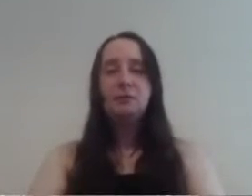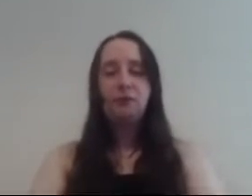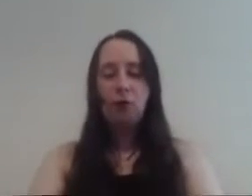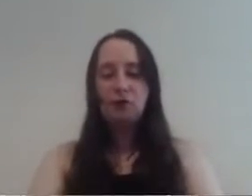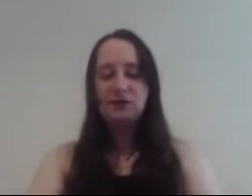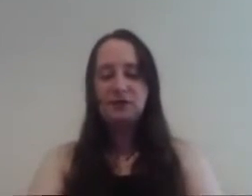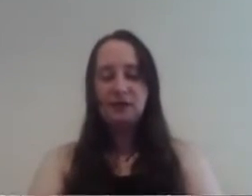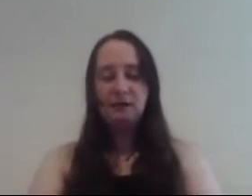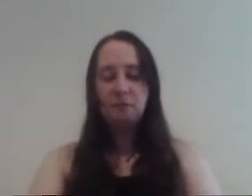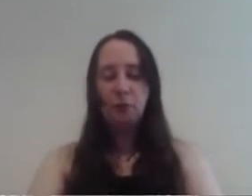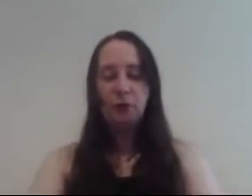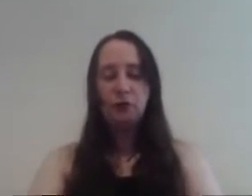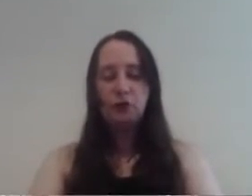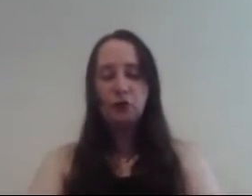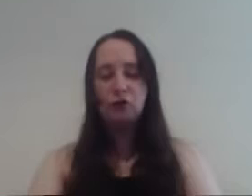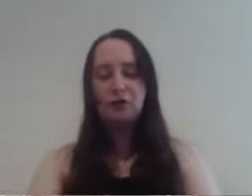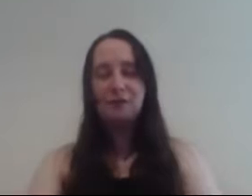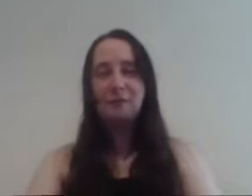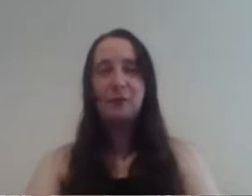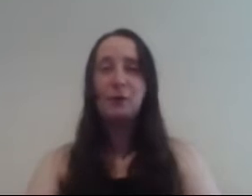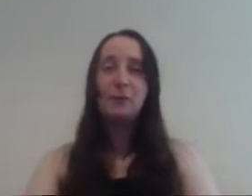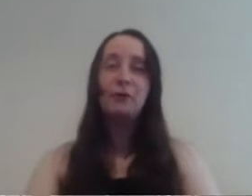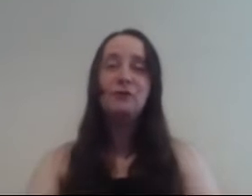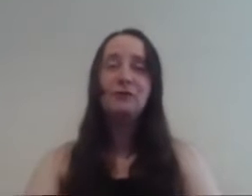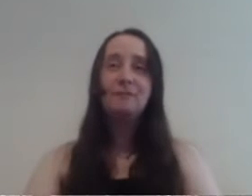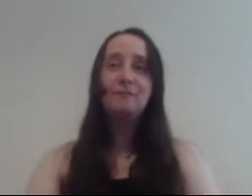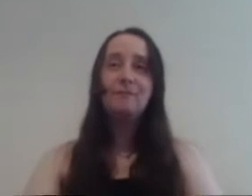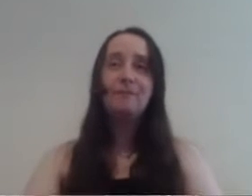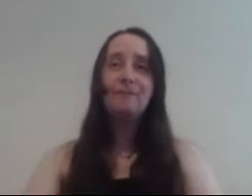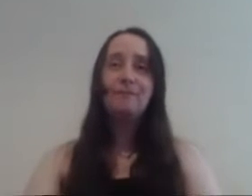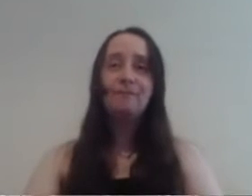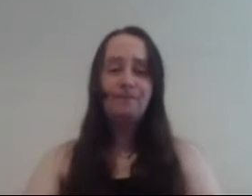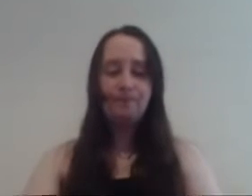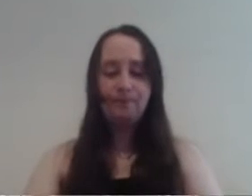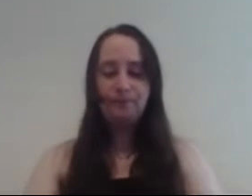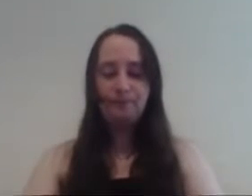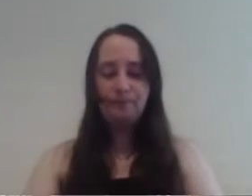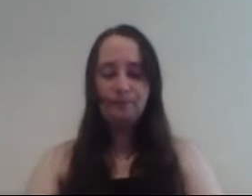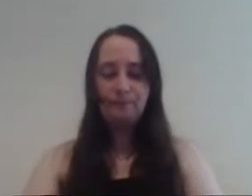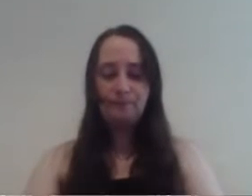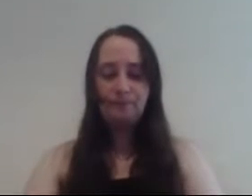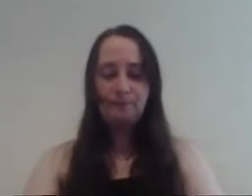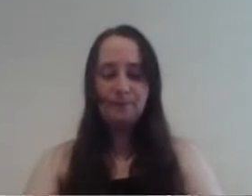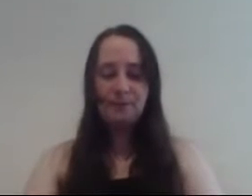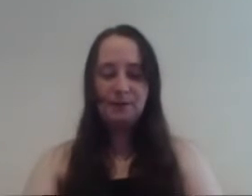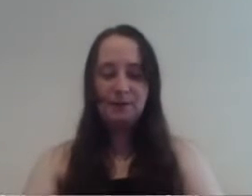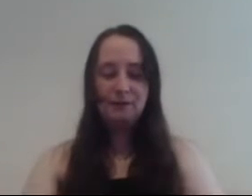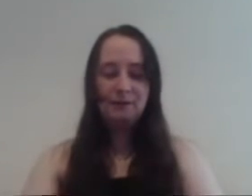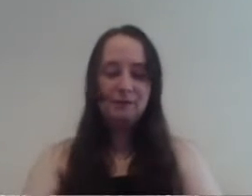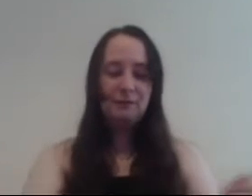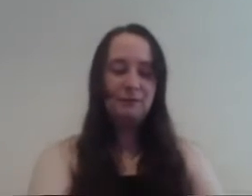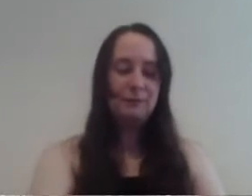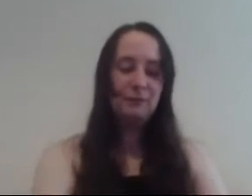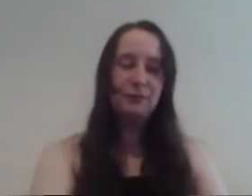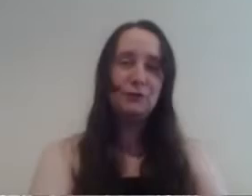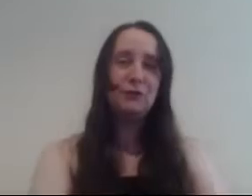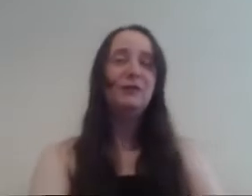Wizard of Oz in both in New York with Robin Hood oh so